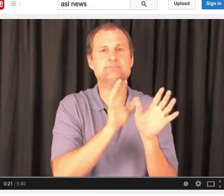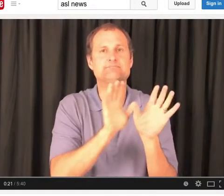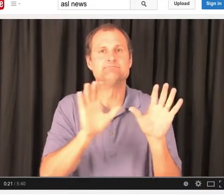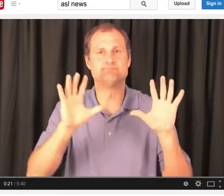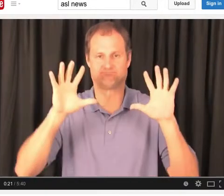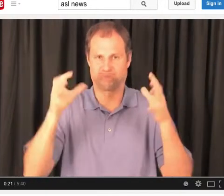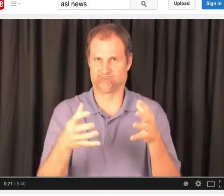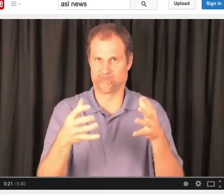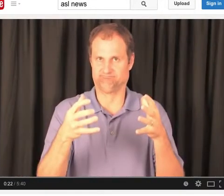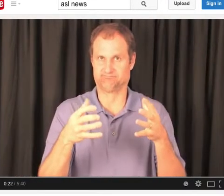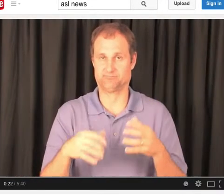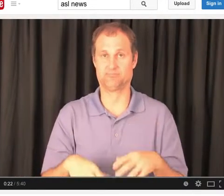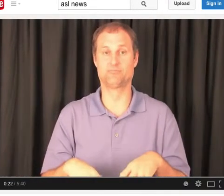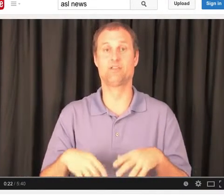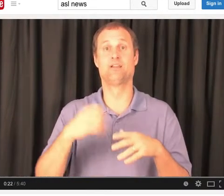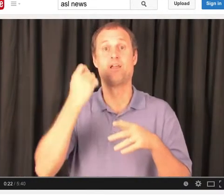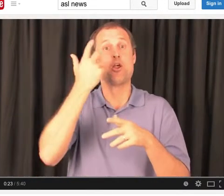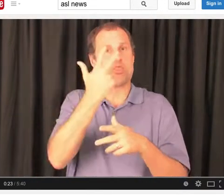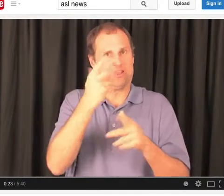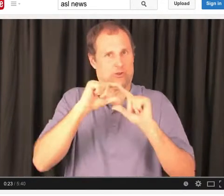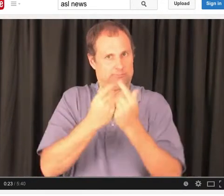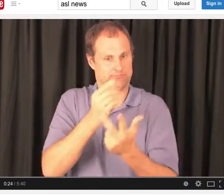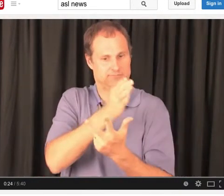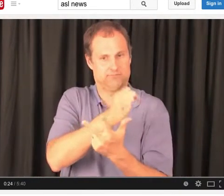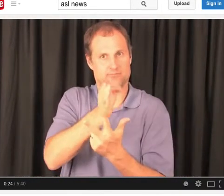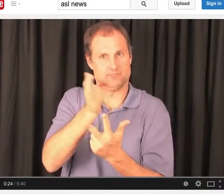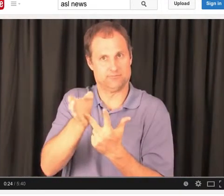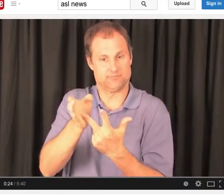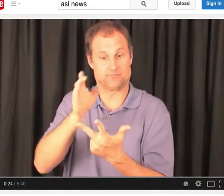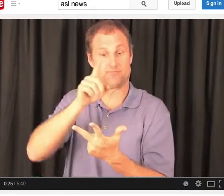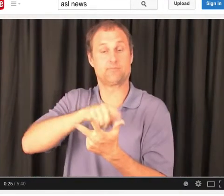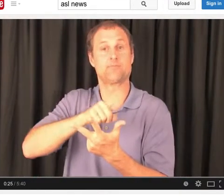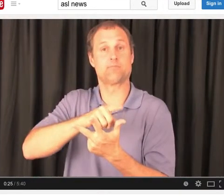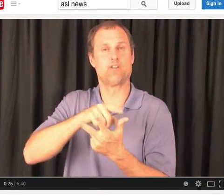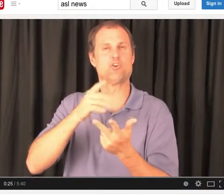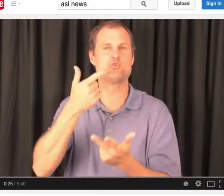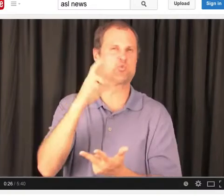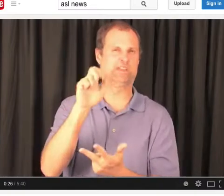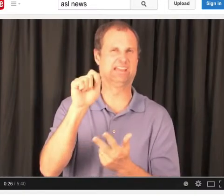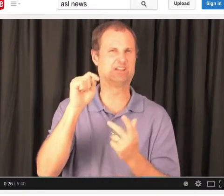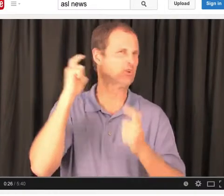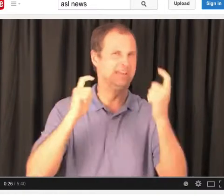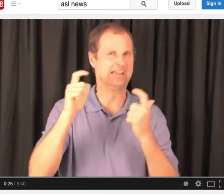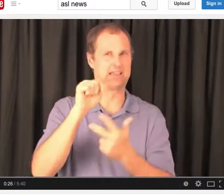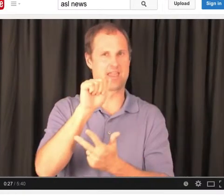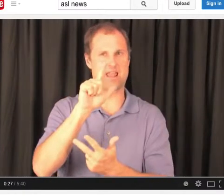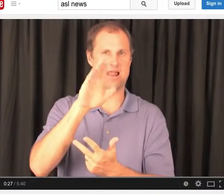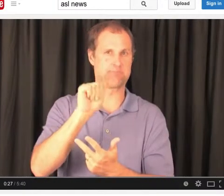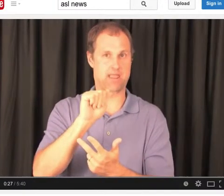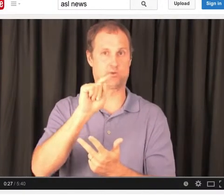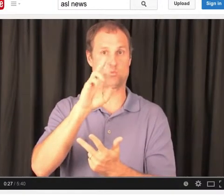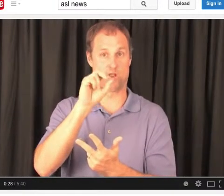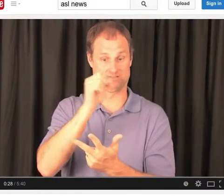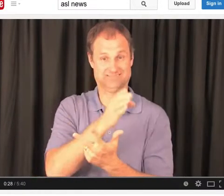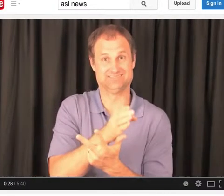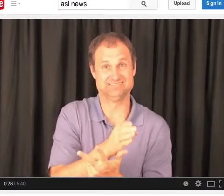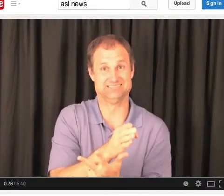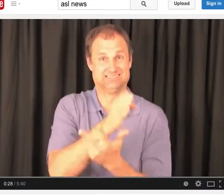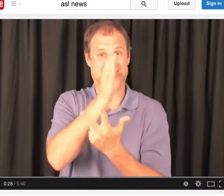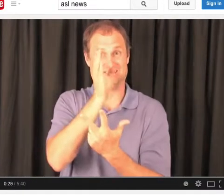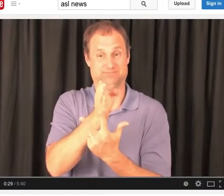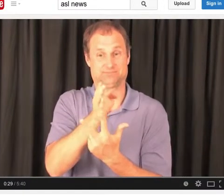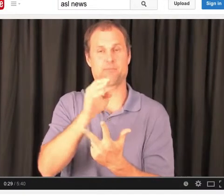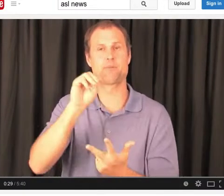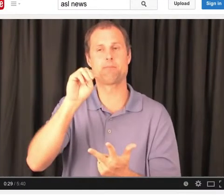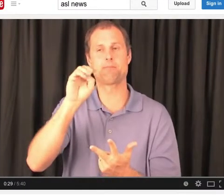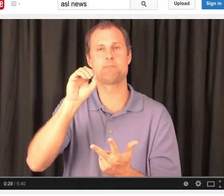There are 21 different types of species of albatrosses, and they divide into three categories. The